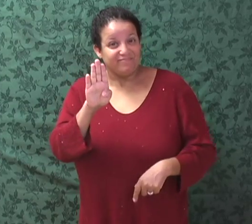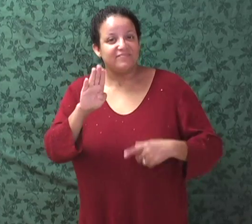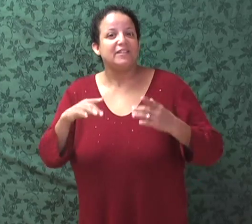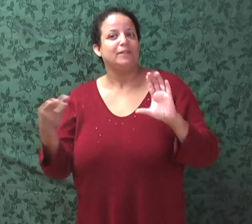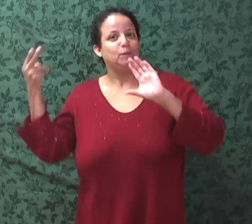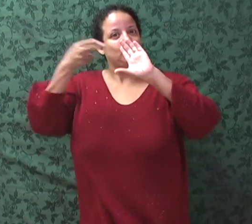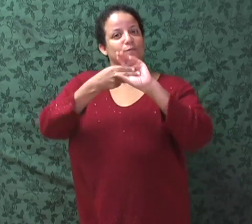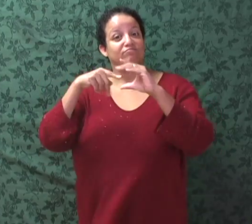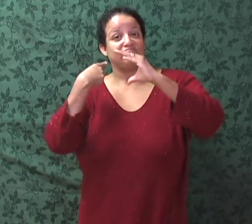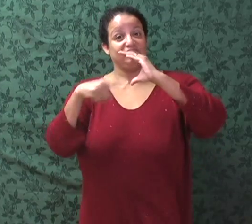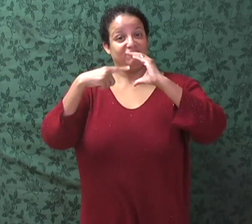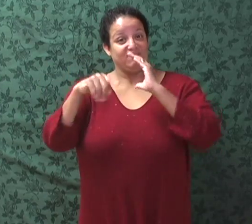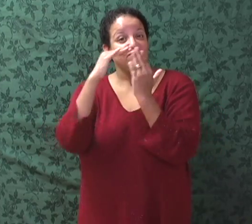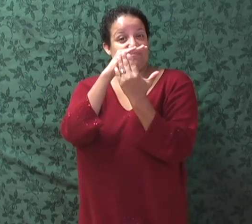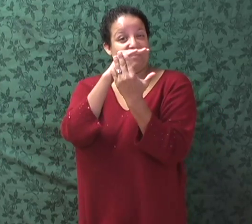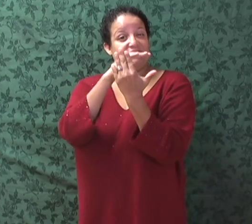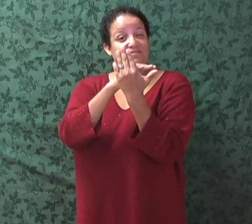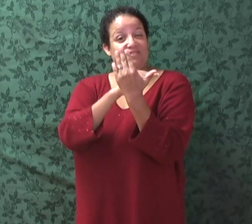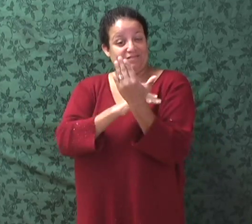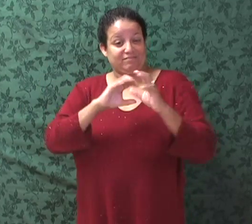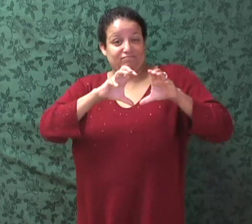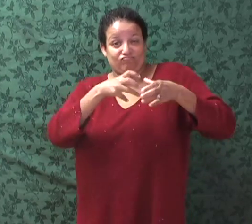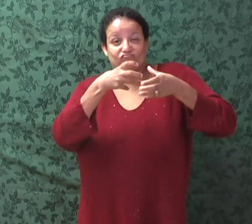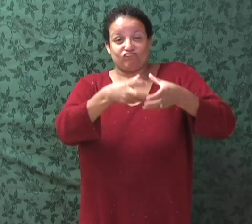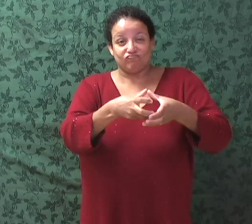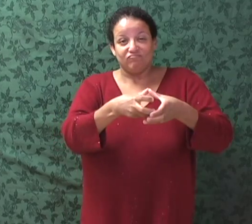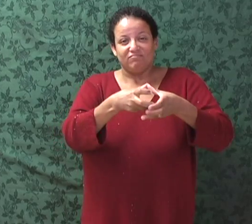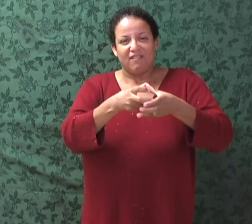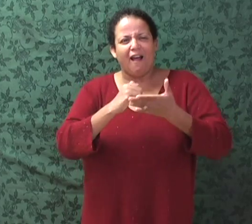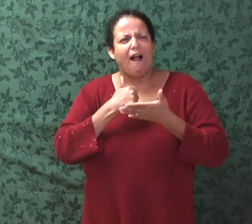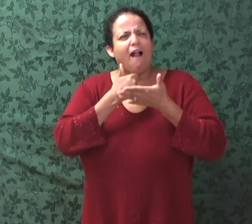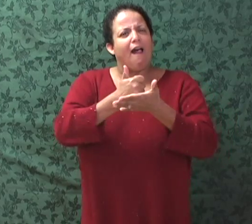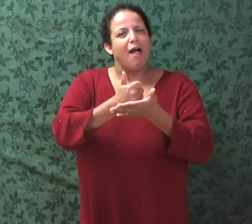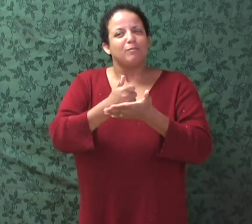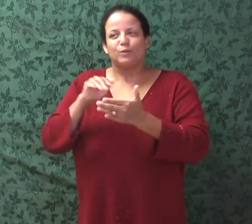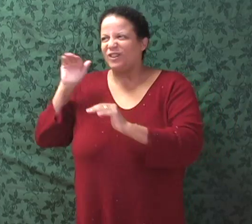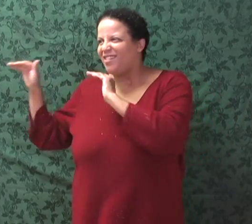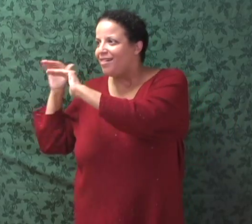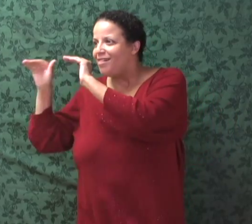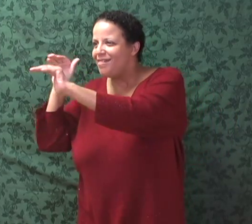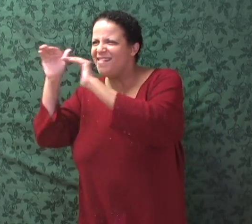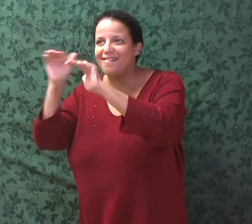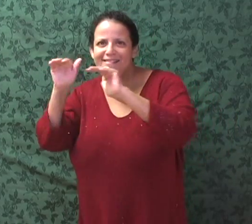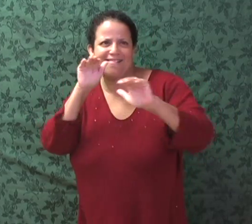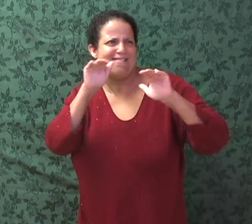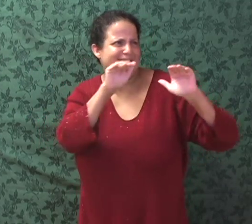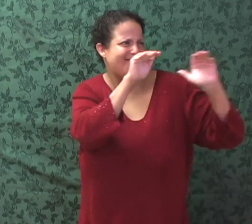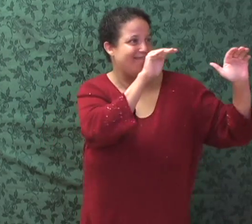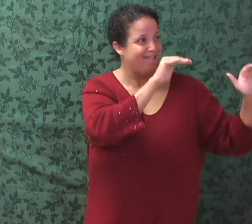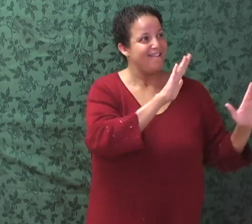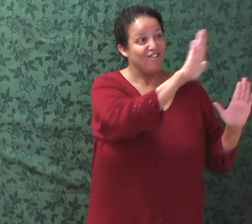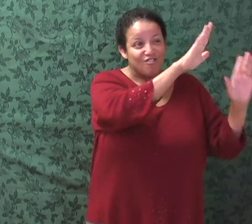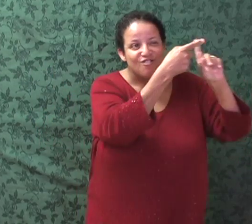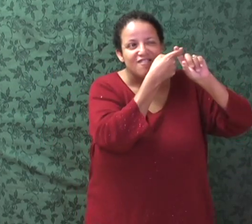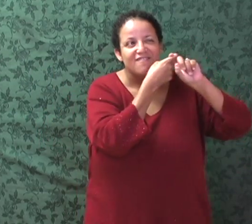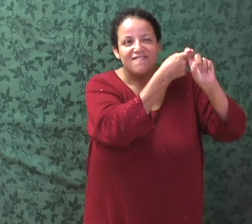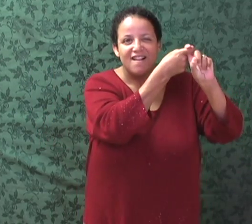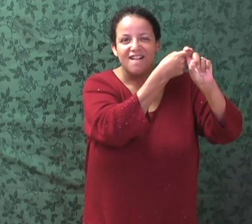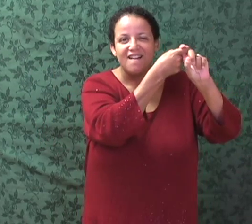Go to our website, join our email group and spread the word about